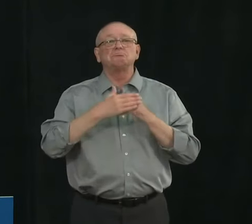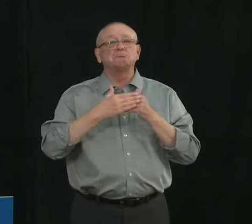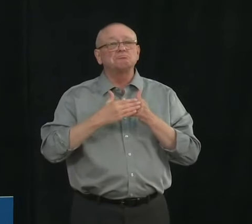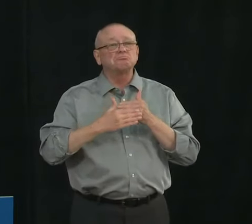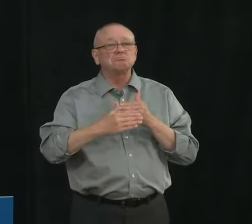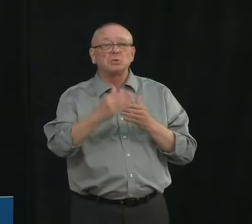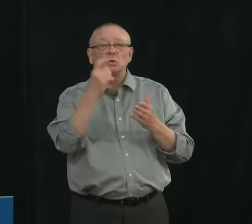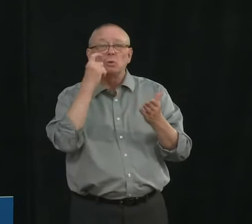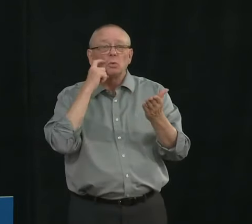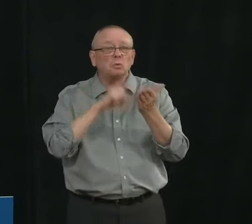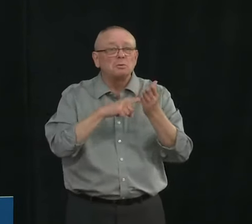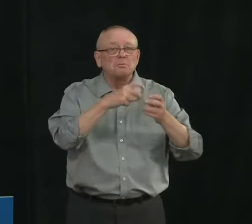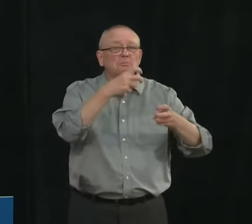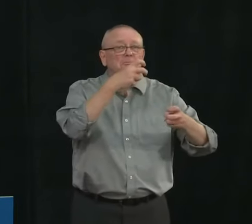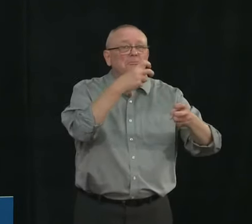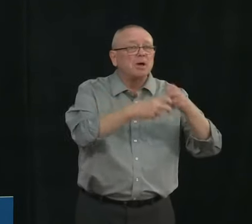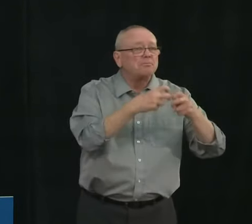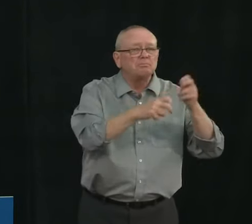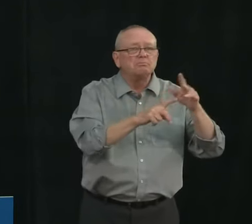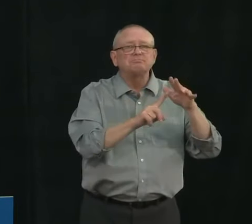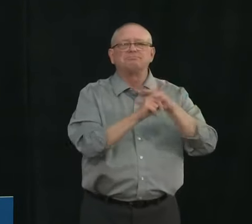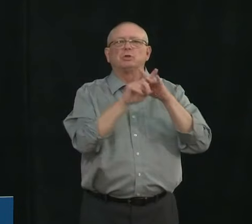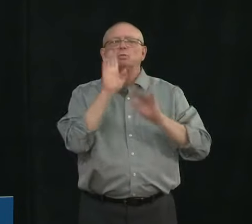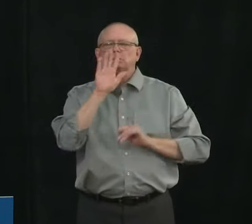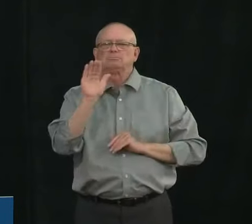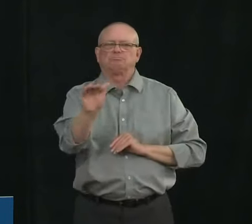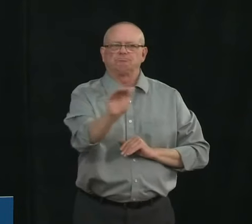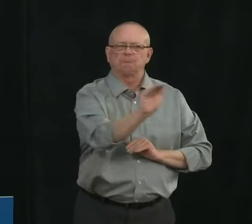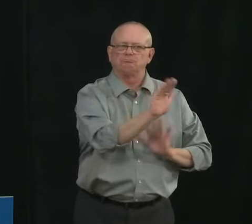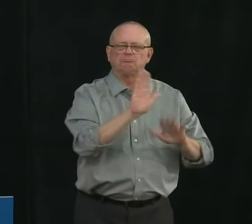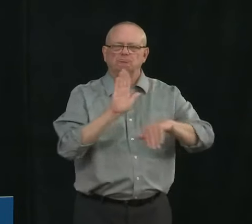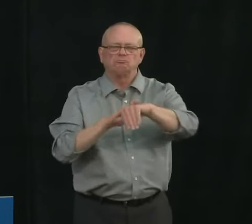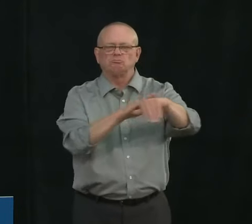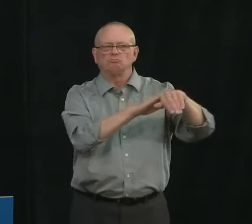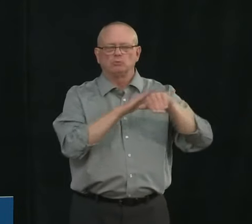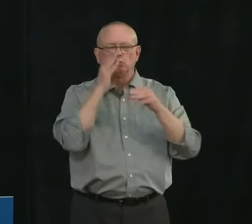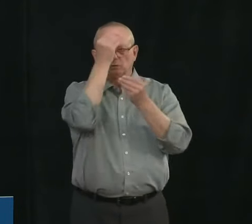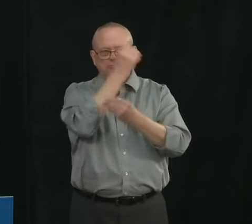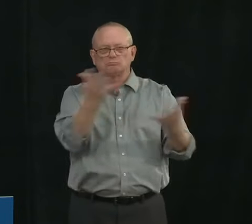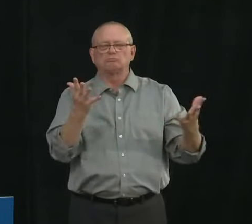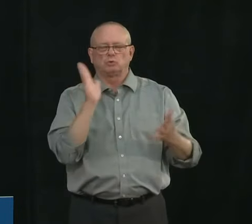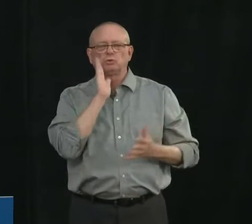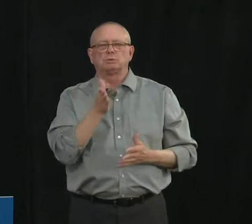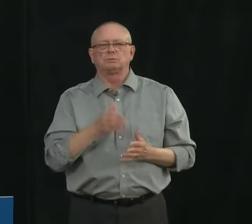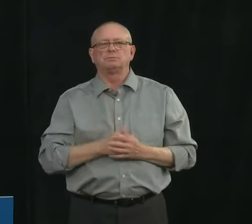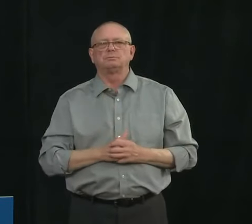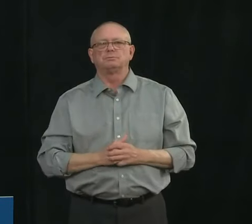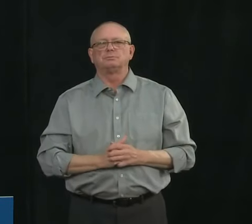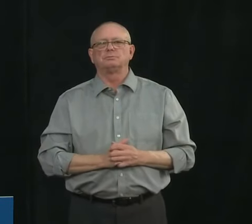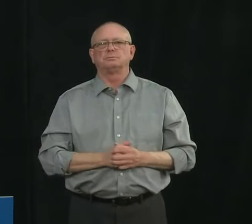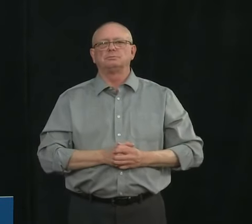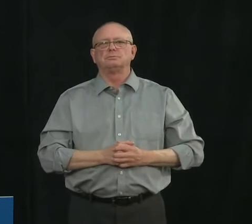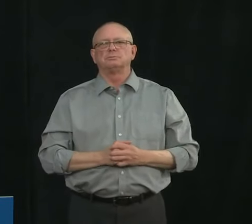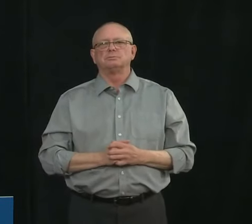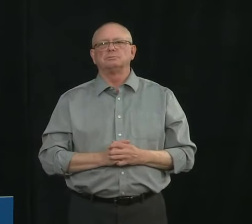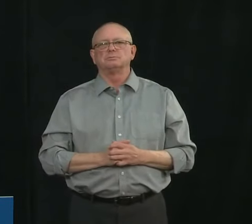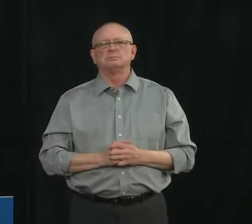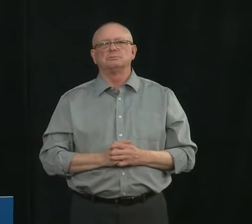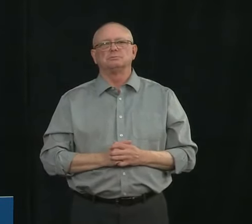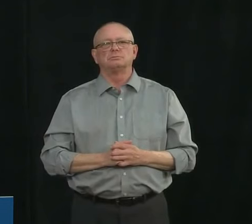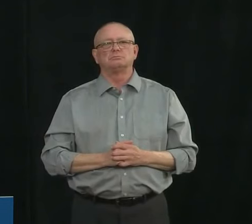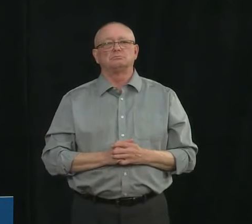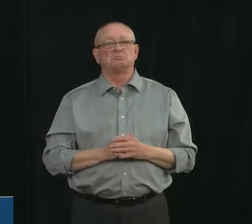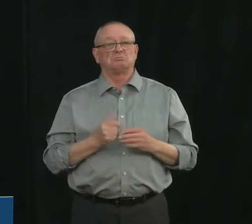to monitor and determine whether or not we need to make additional adjustments or changes. But to date